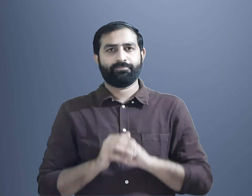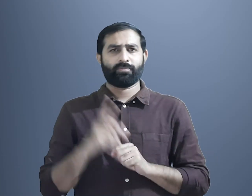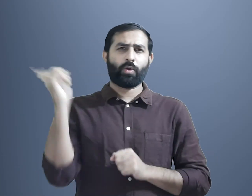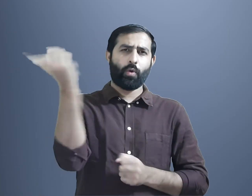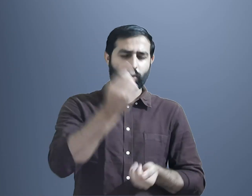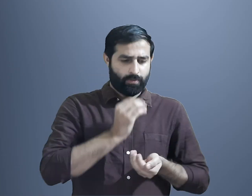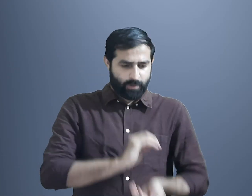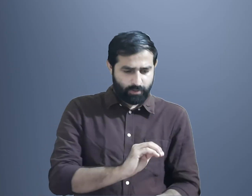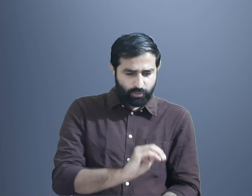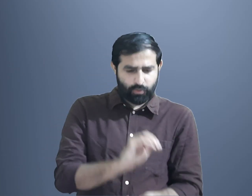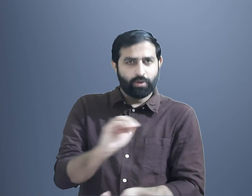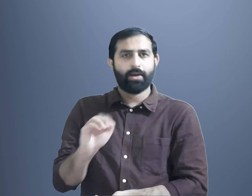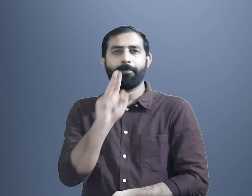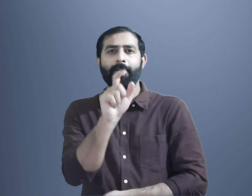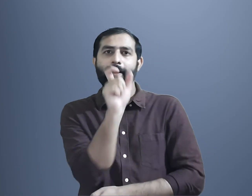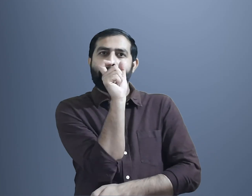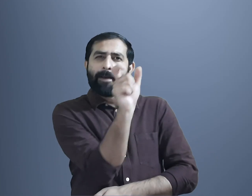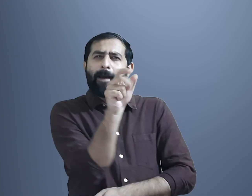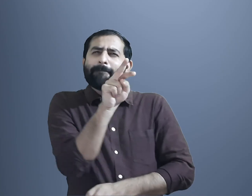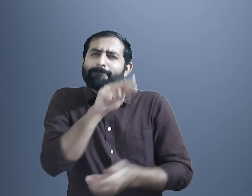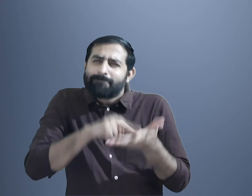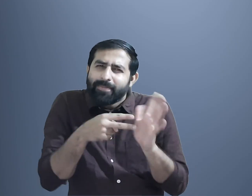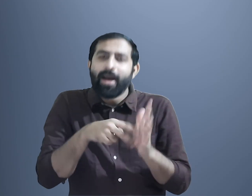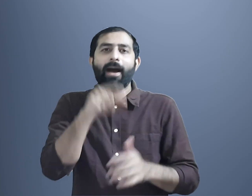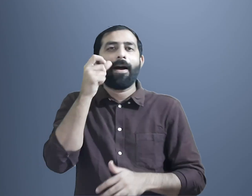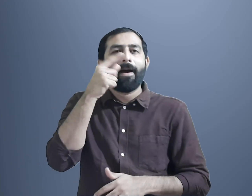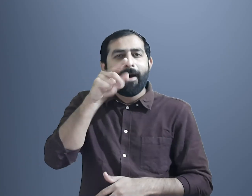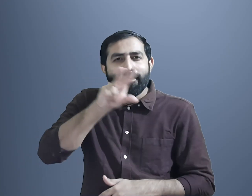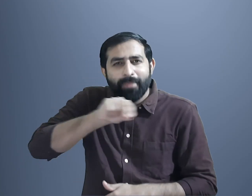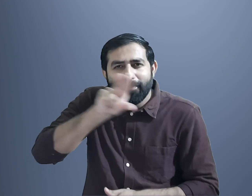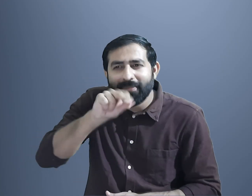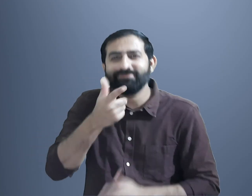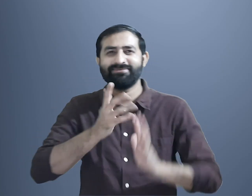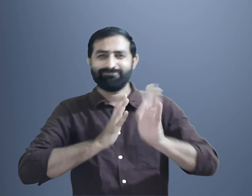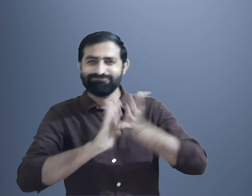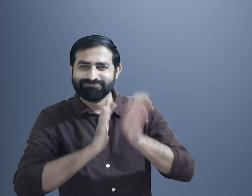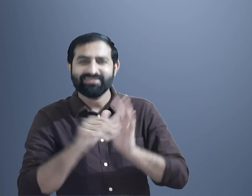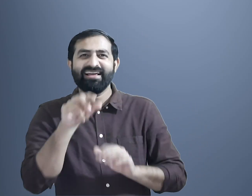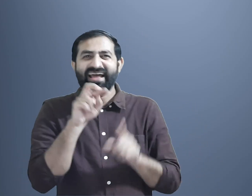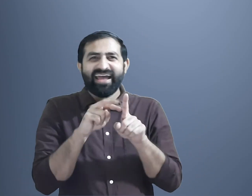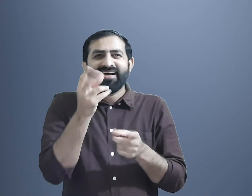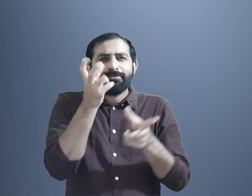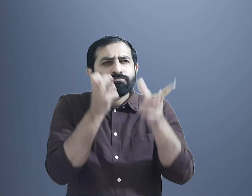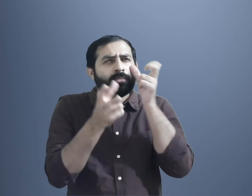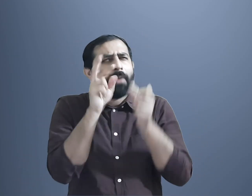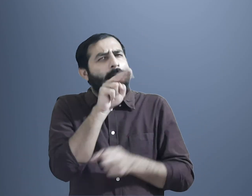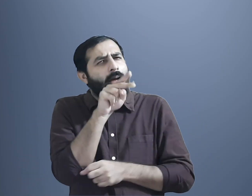To infants, start babbling at first. Then later speak a word or two word clearly. That is easy or